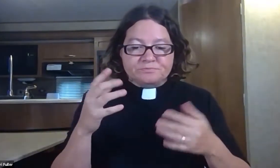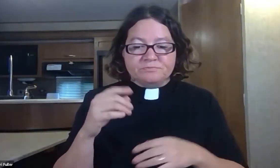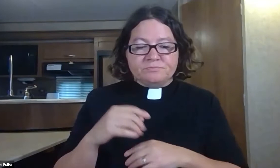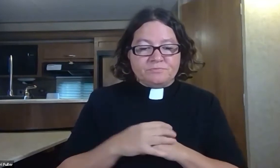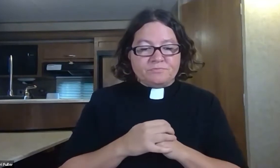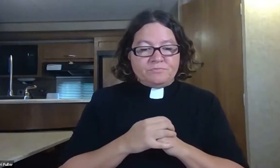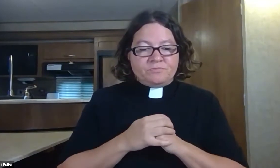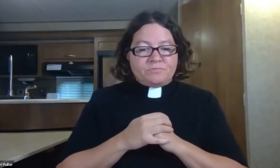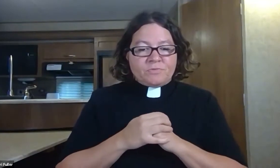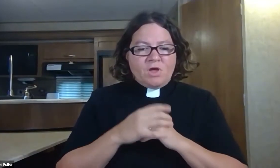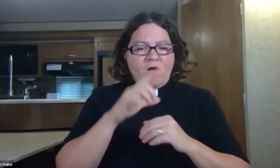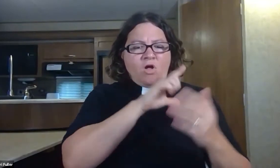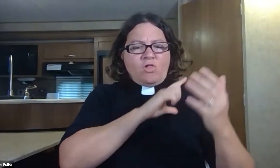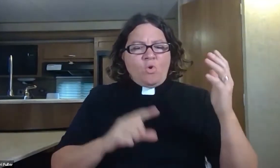Today's Bible lesson is in Jonah.